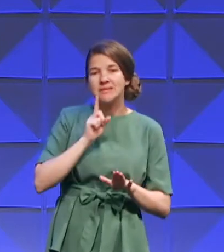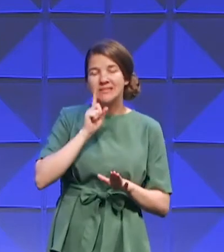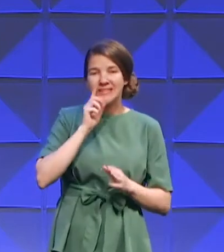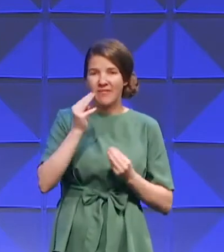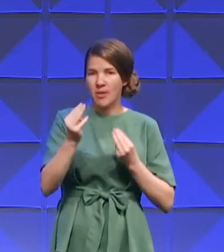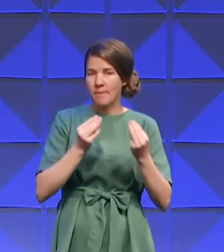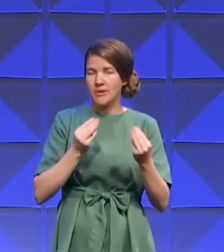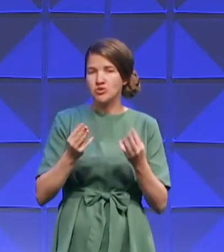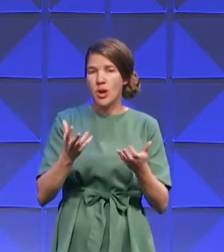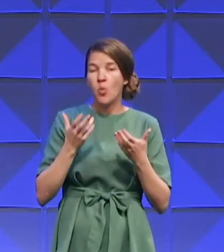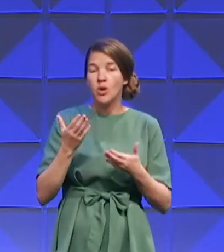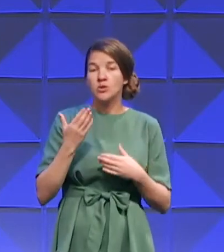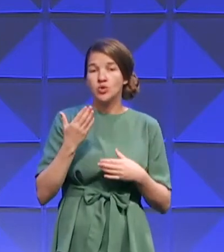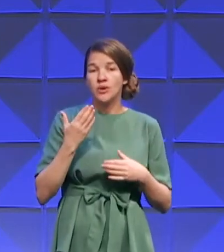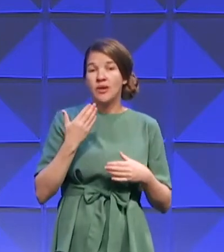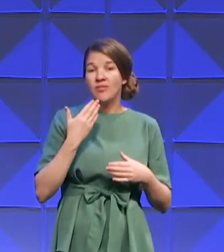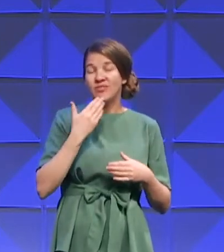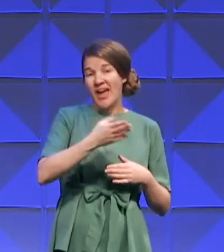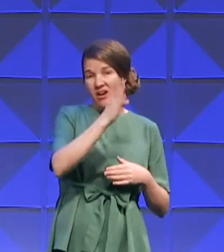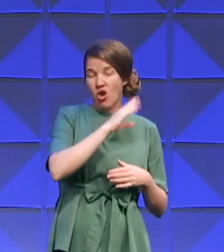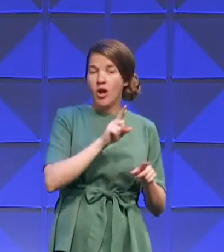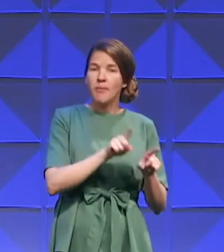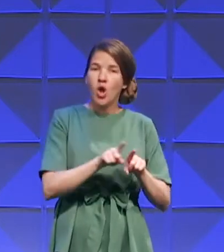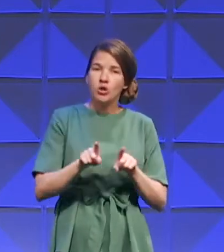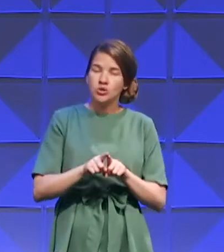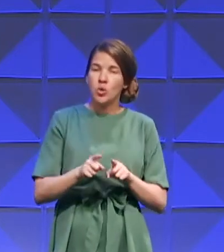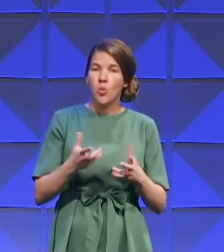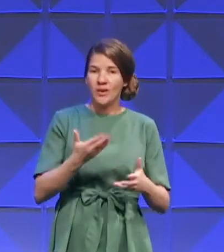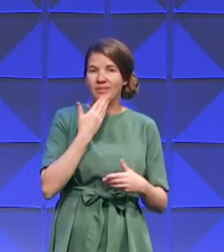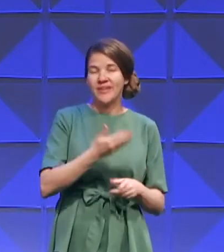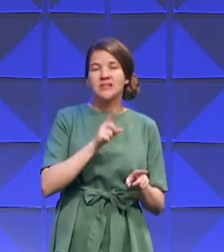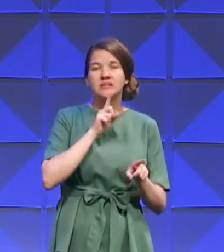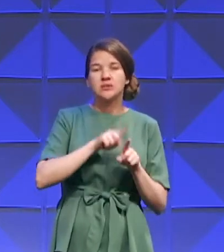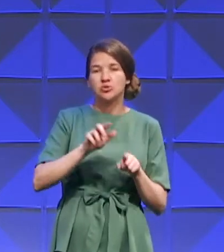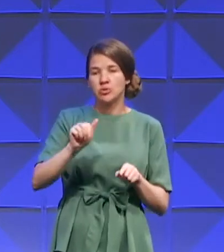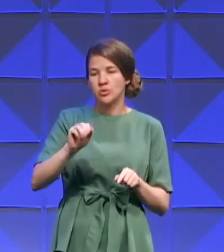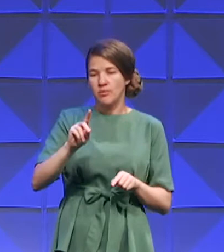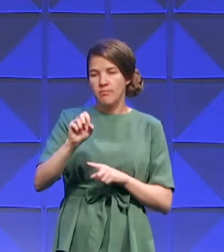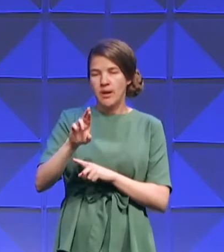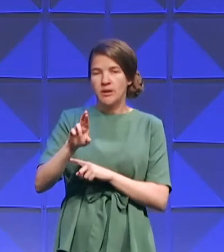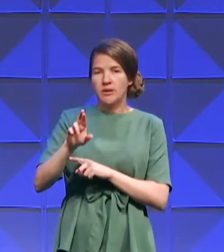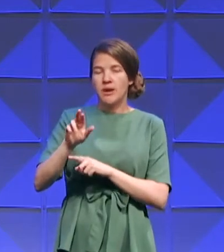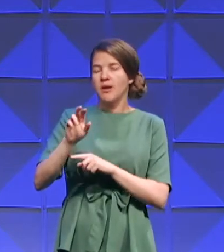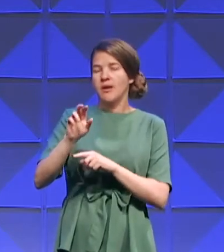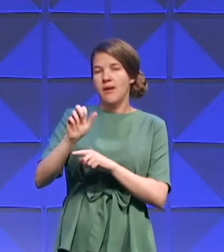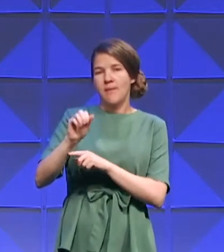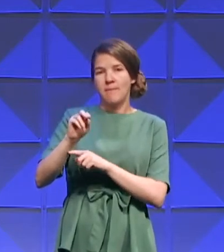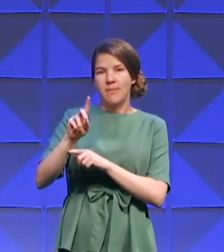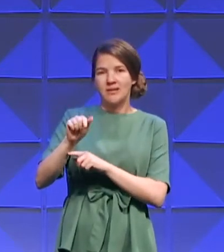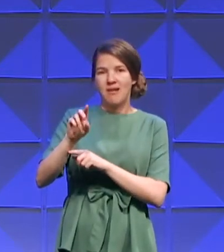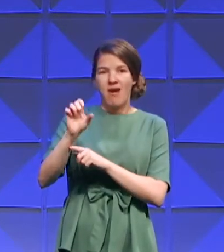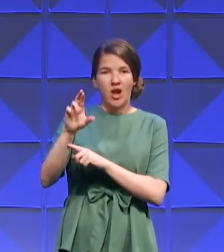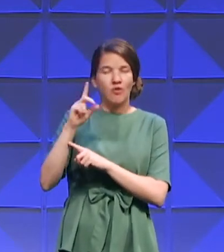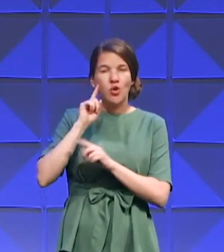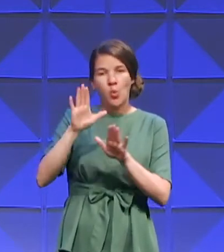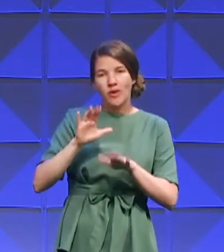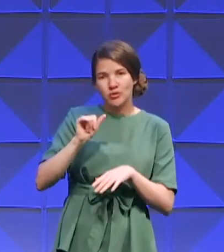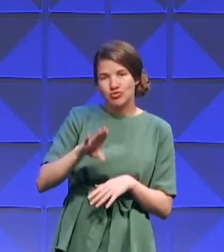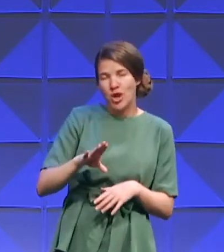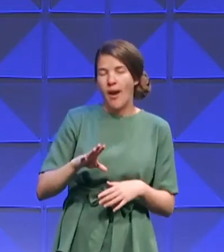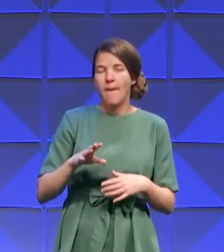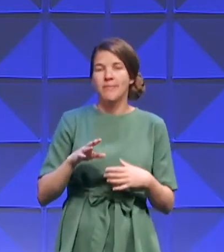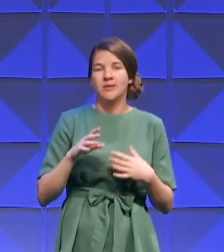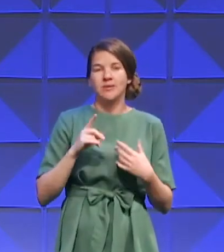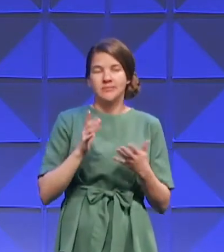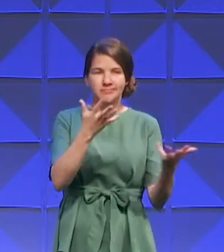want to thank God. I want to thank God for it. But I also want to thank Sister Amanda Eiler for the wonderful job she does. This lady is